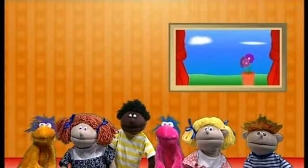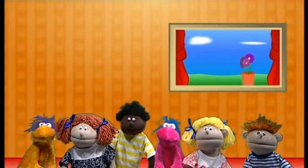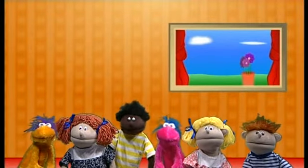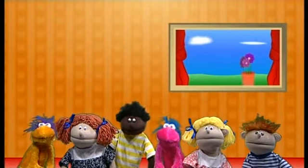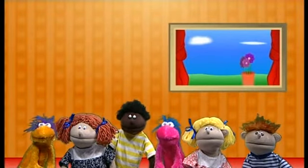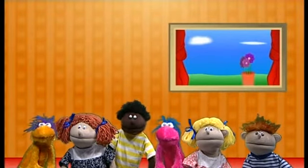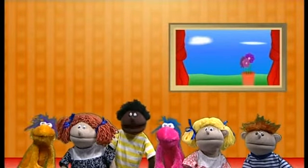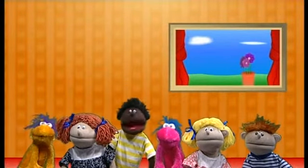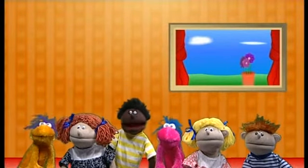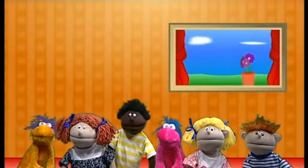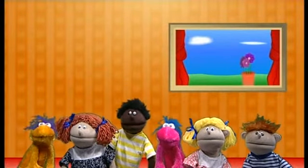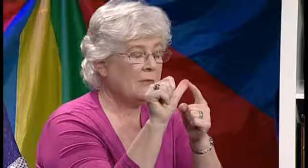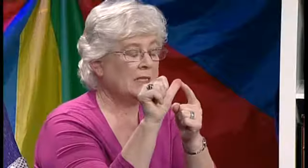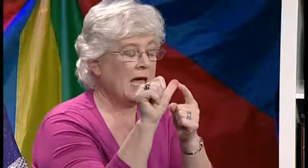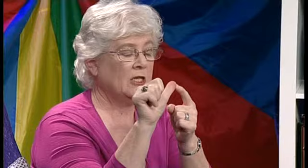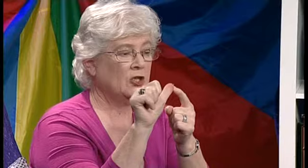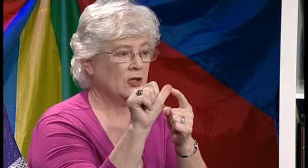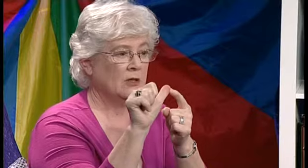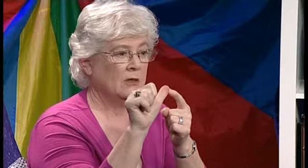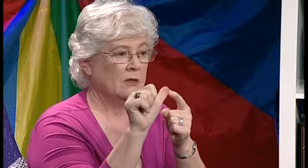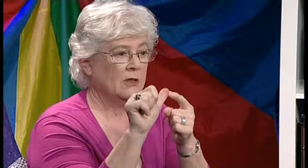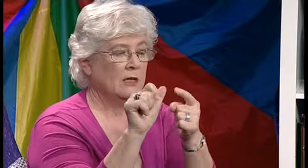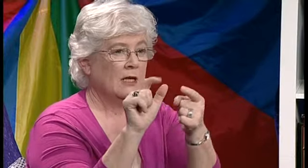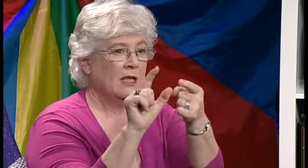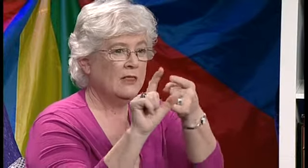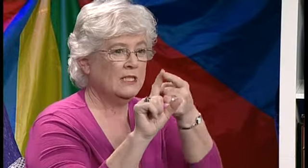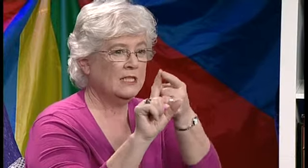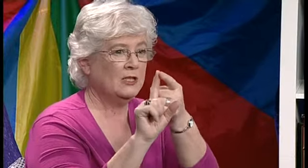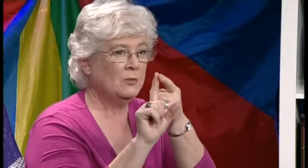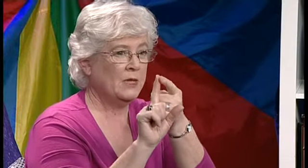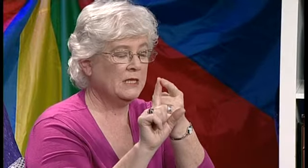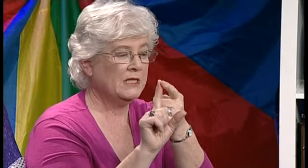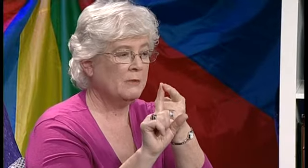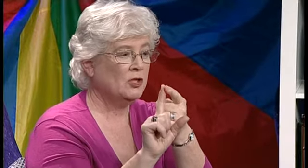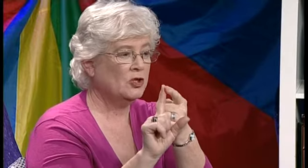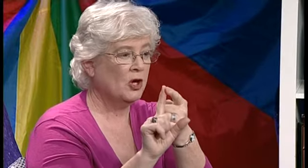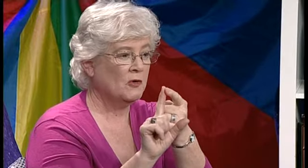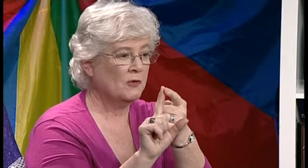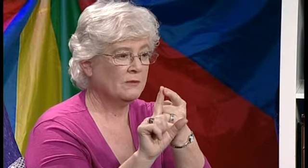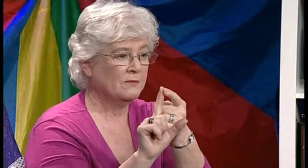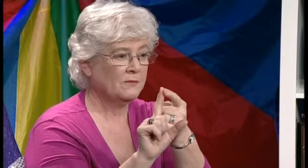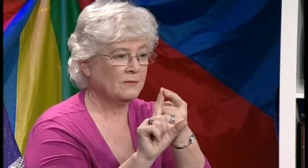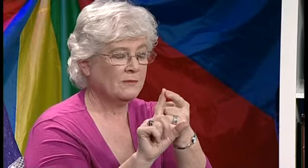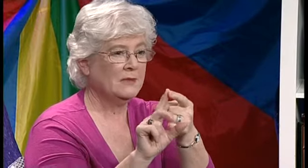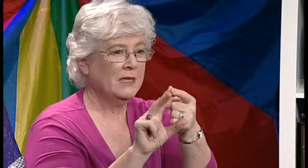This little piggy's name is Anton. Hello, Anton. This little piggy's name is Joan. Oh, hi, Joan.